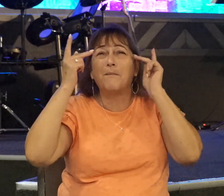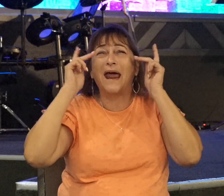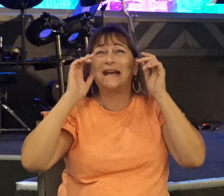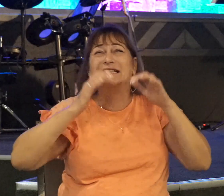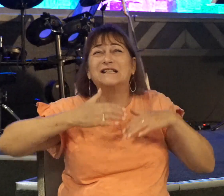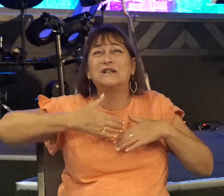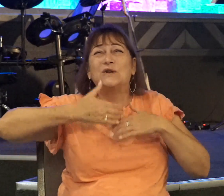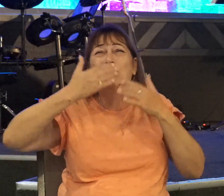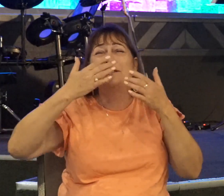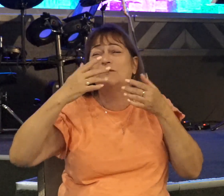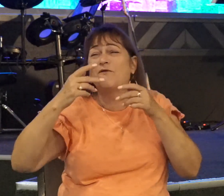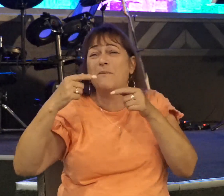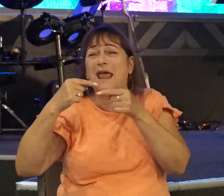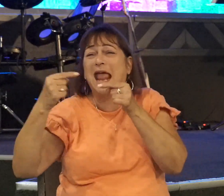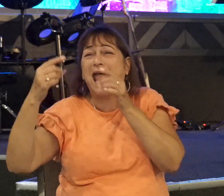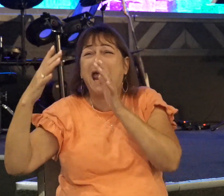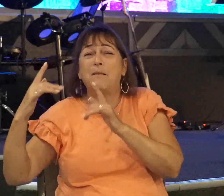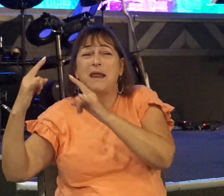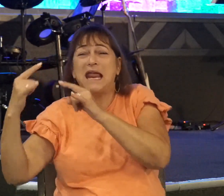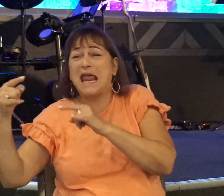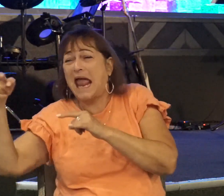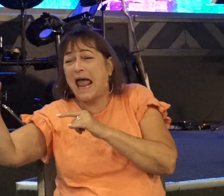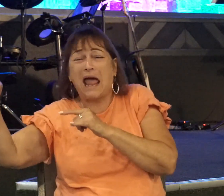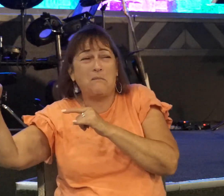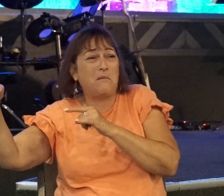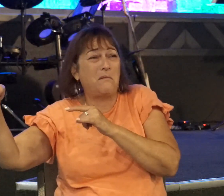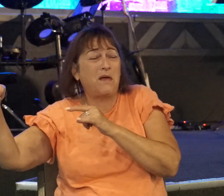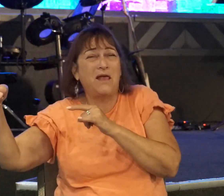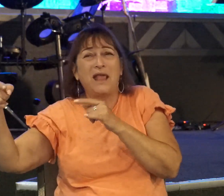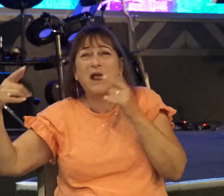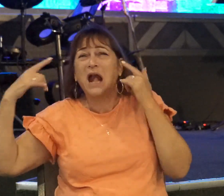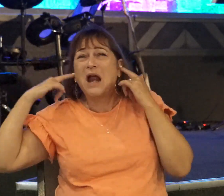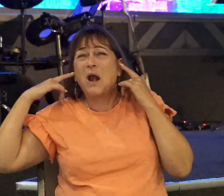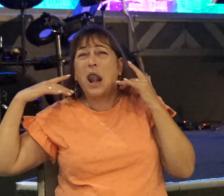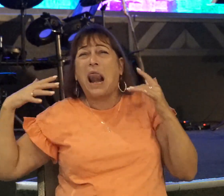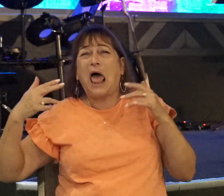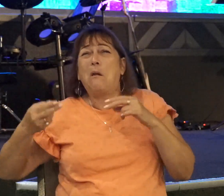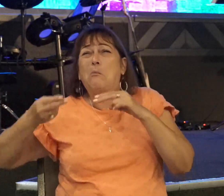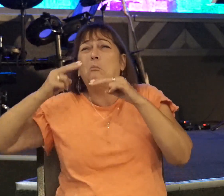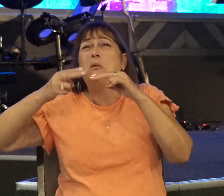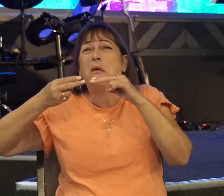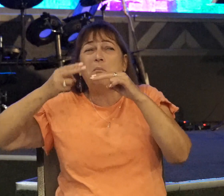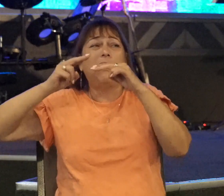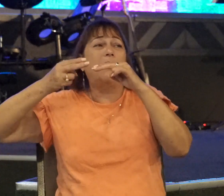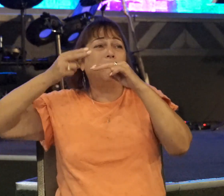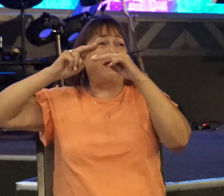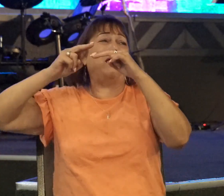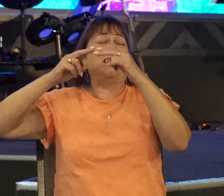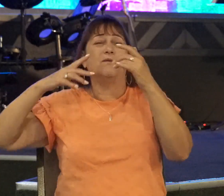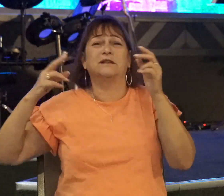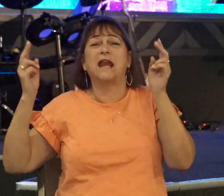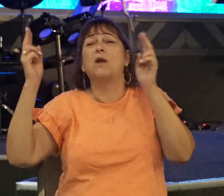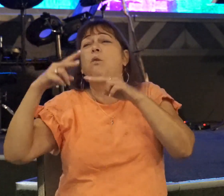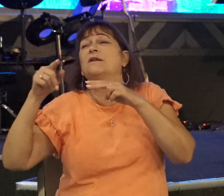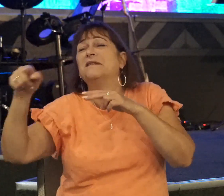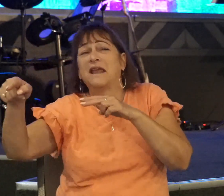the enemy camp. Well, they got louder, and they kept getting louder and louder. It was getting worse over there for the Philistines.